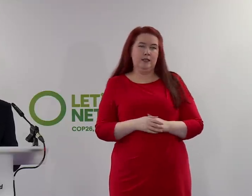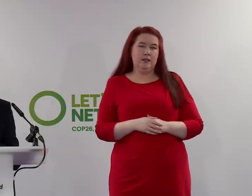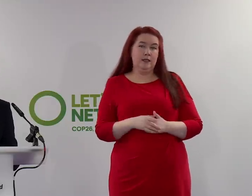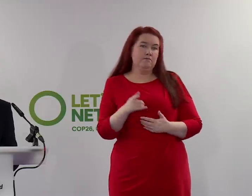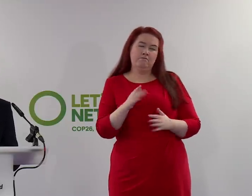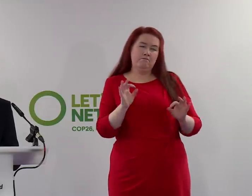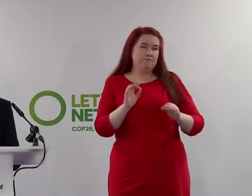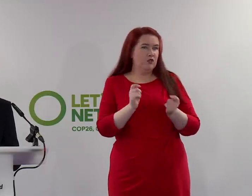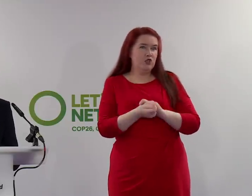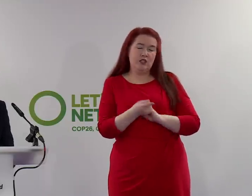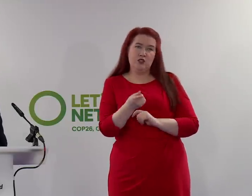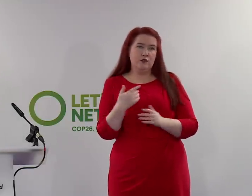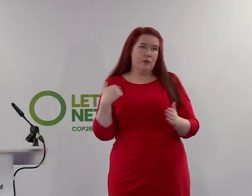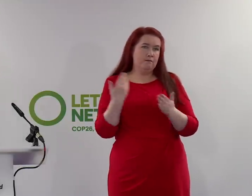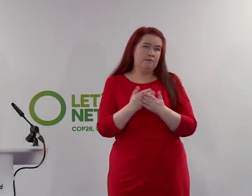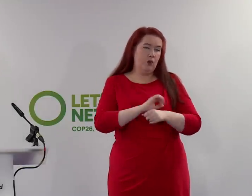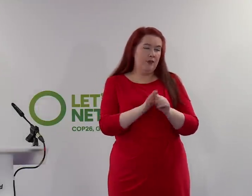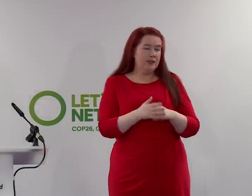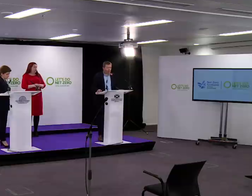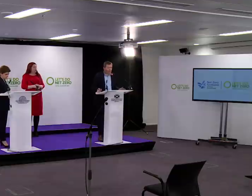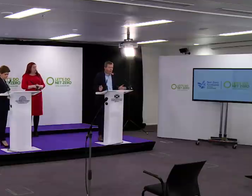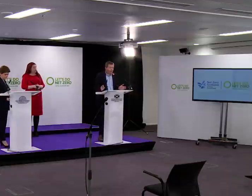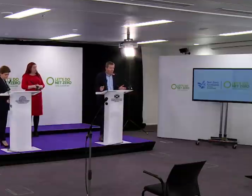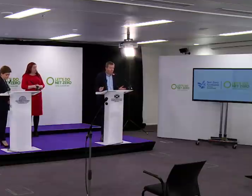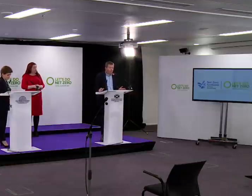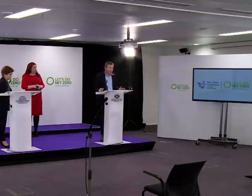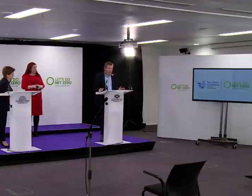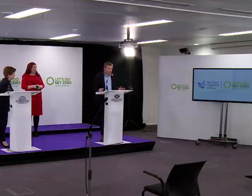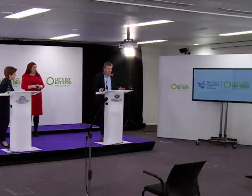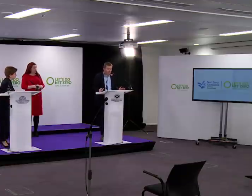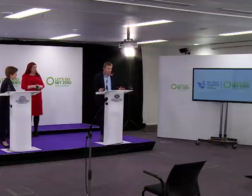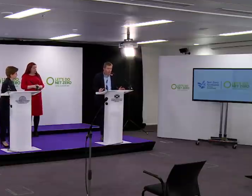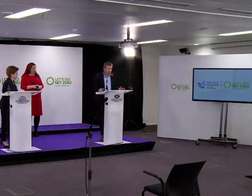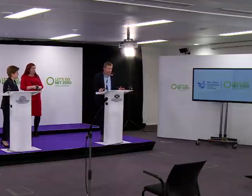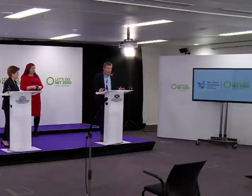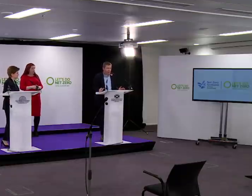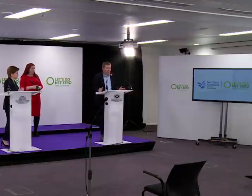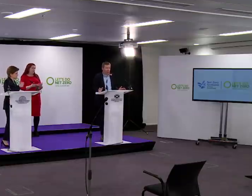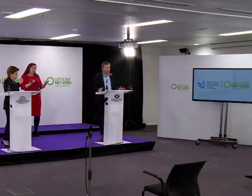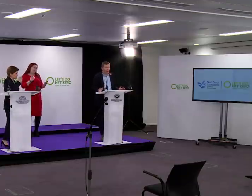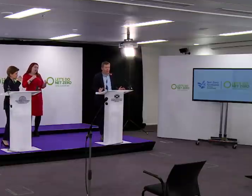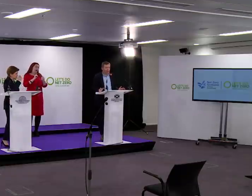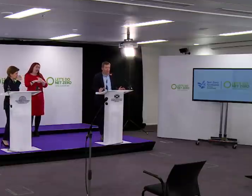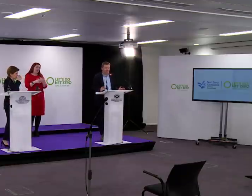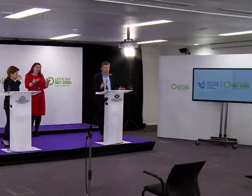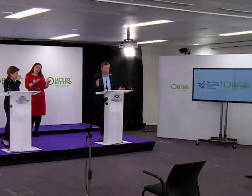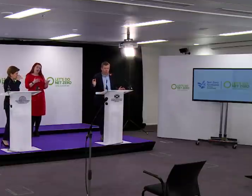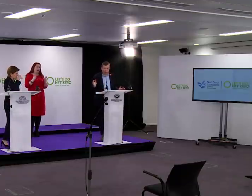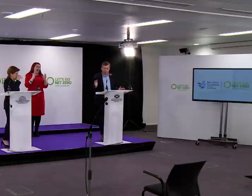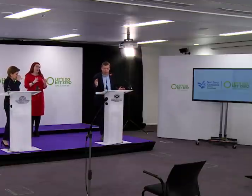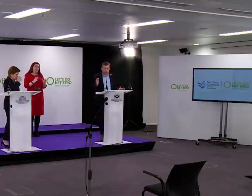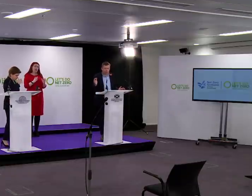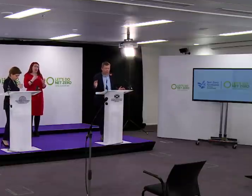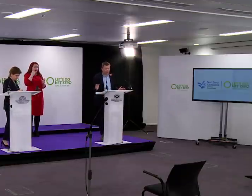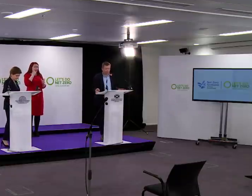changed in essence since the start of the pandemic. Yeah, it's a relatively predictable answer. There has to be a reverse gear. The First